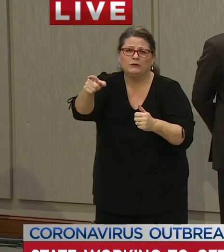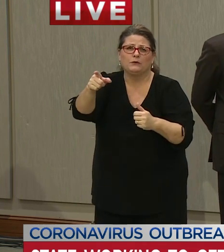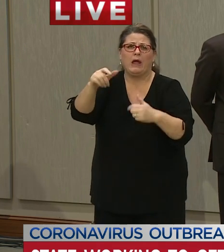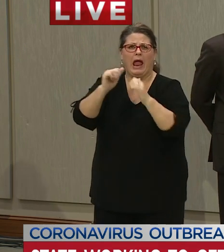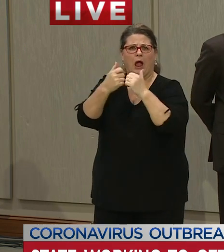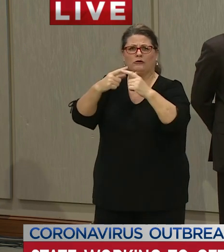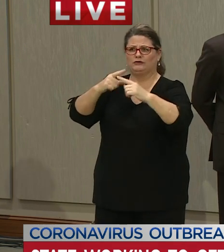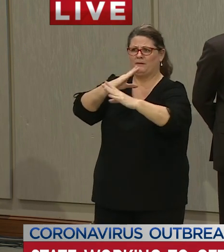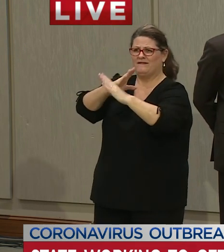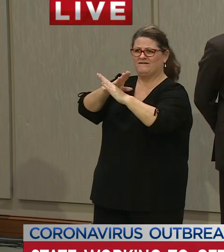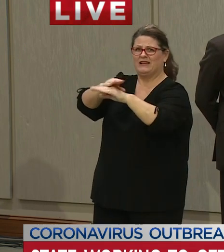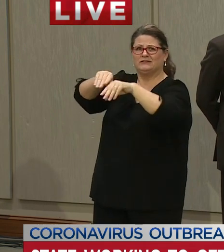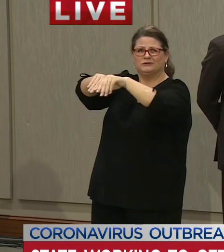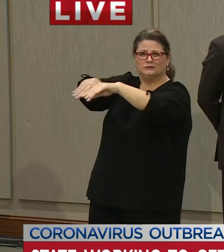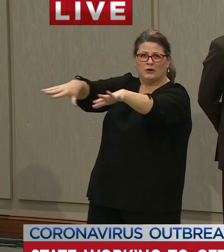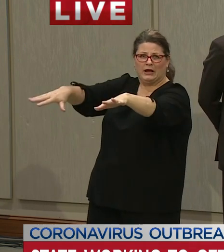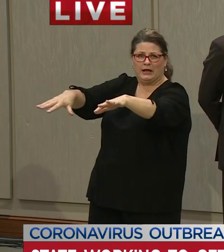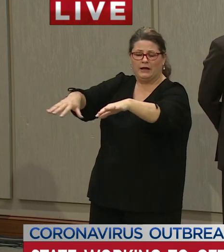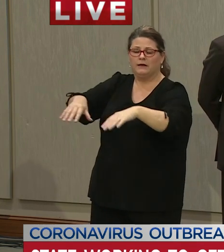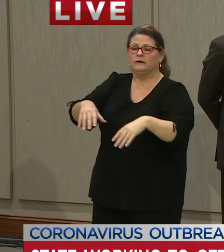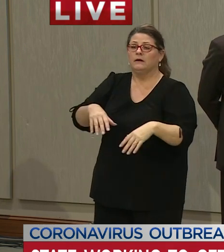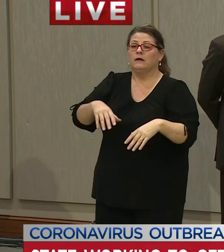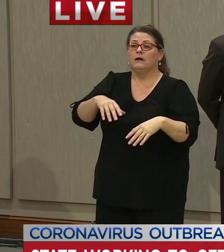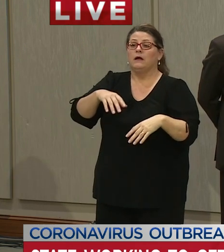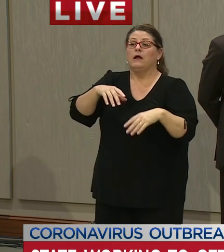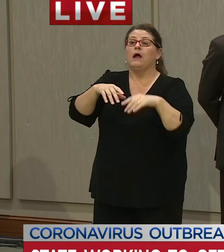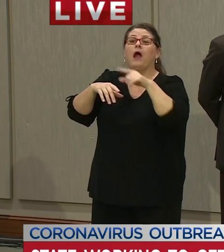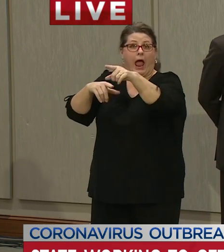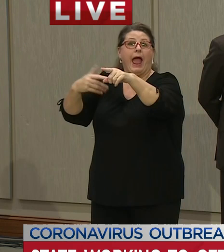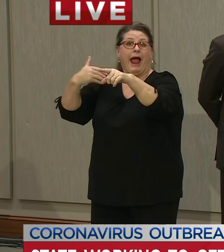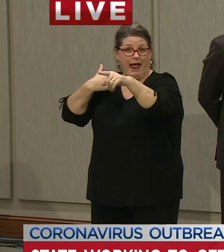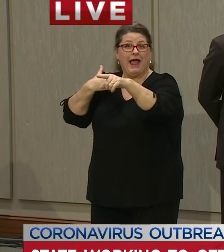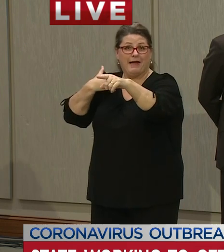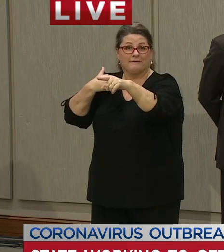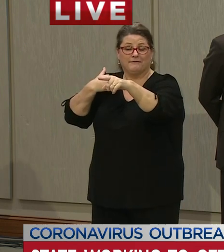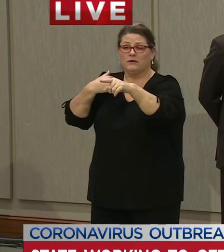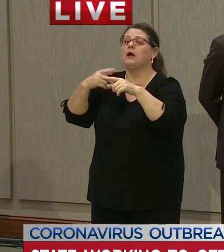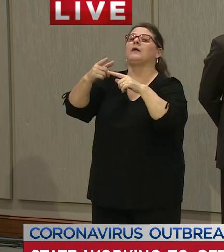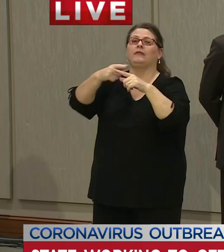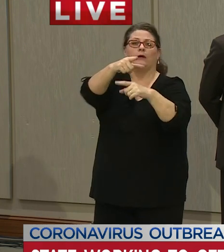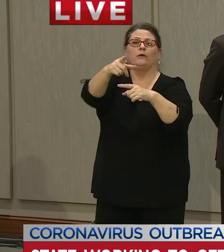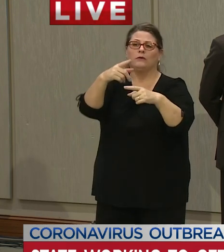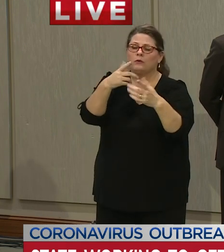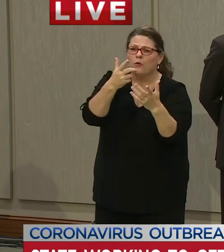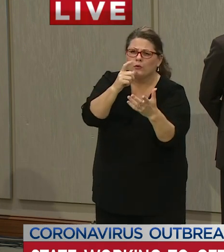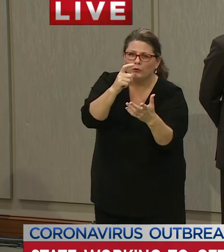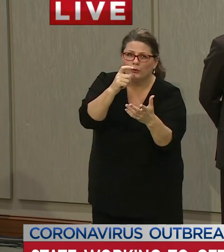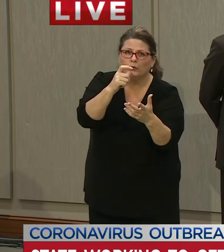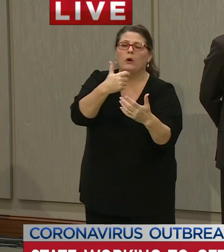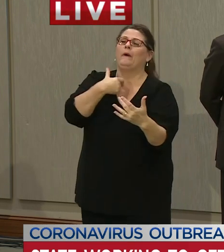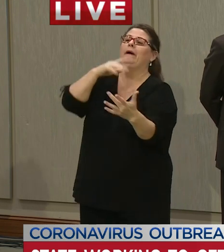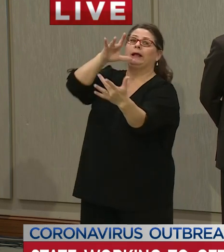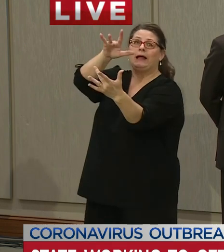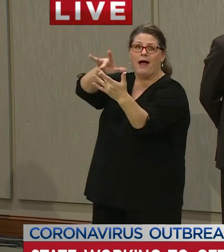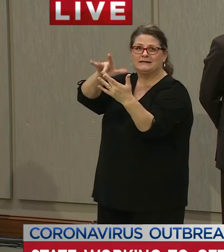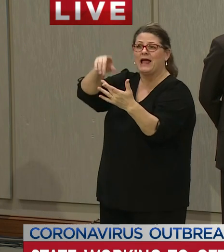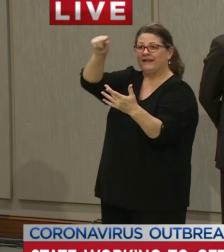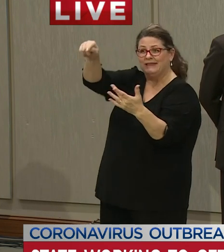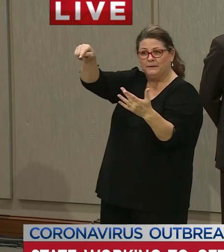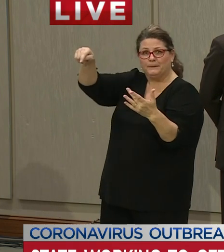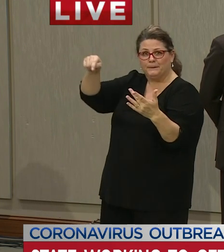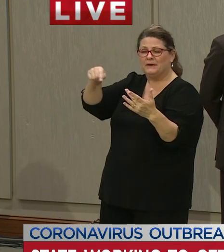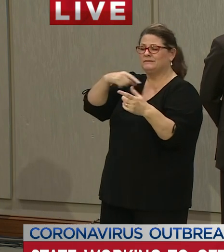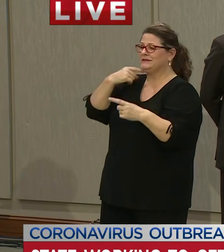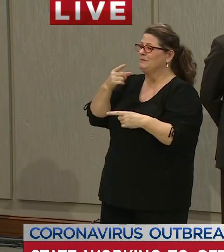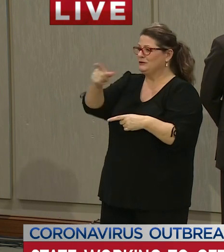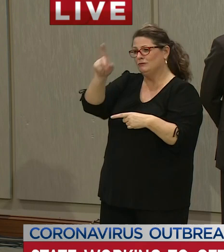then they will reach out and talk to those individuals they will talk to them about the importance of quarantining to for a period of